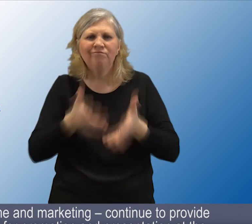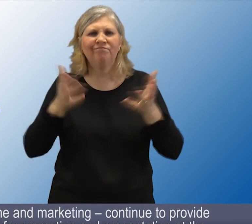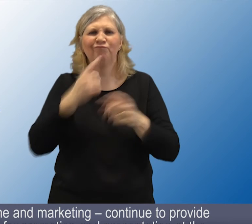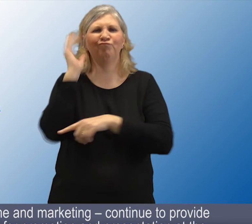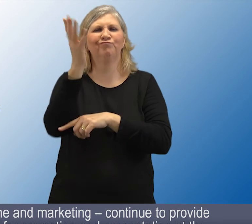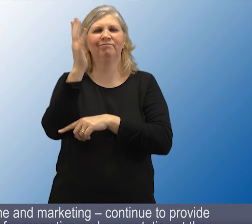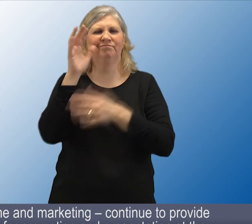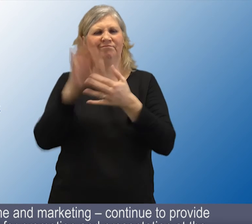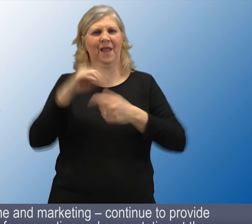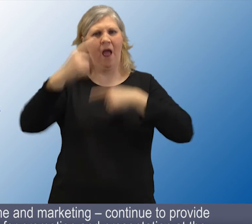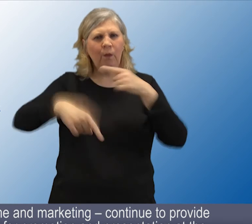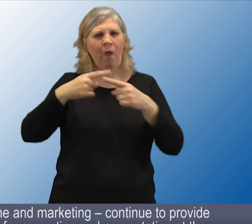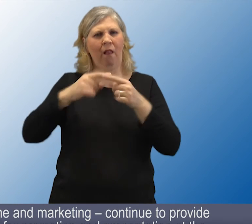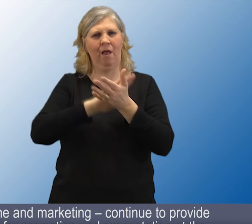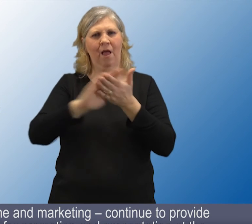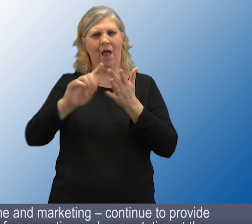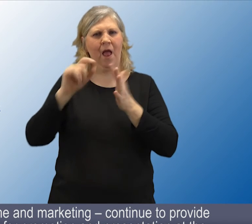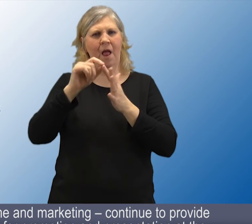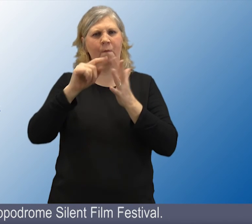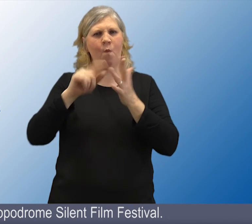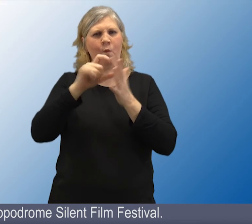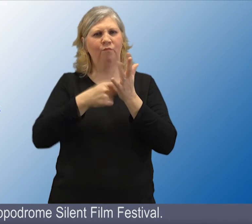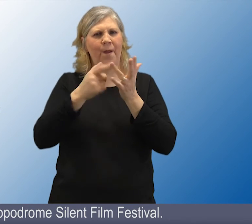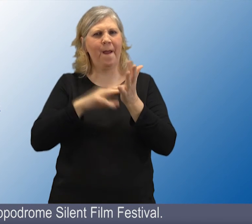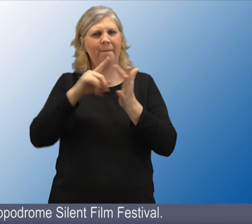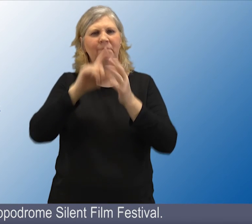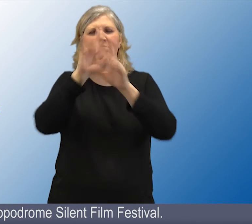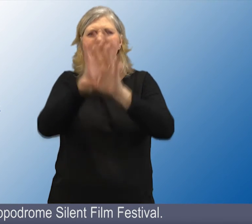presentation at the annual Hipodrome Silent Film Festival. 34.